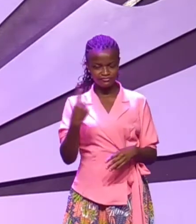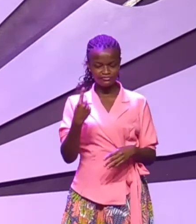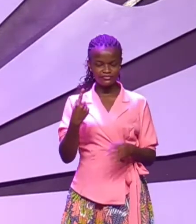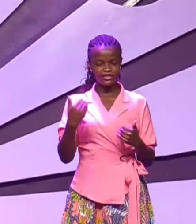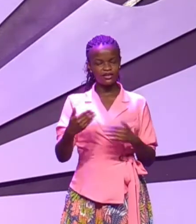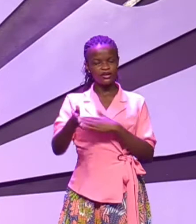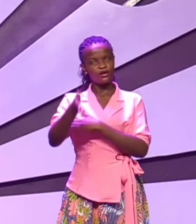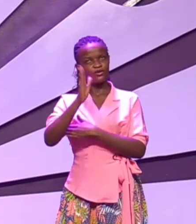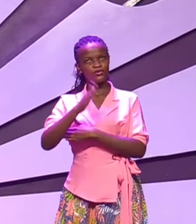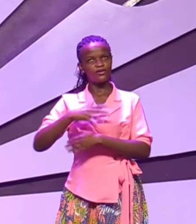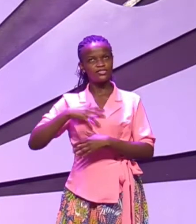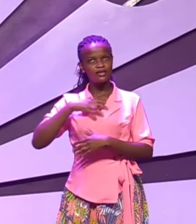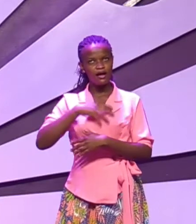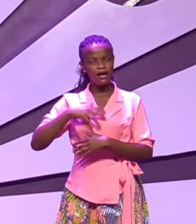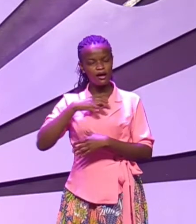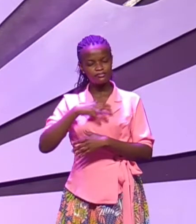God was upset with him.